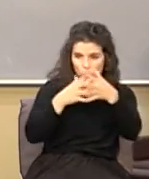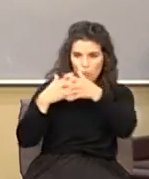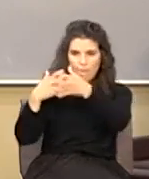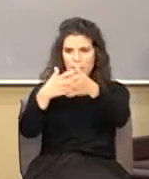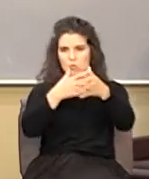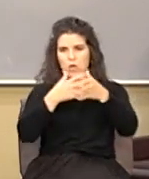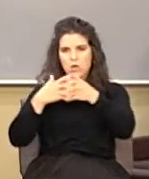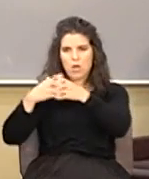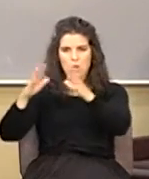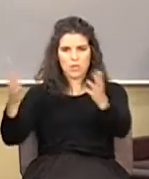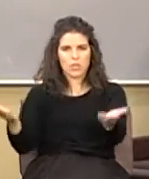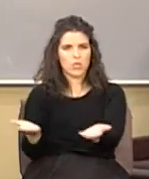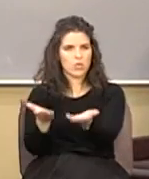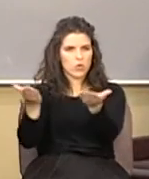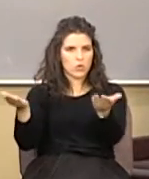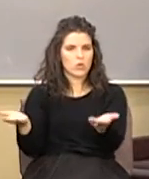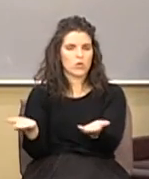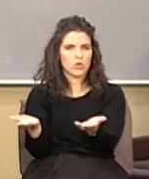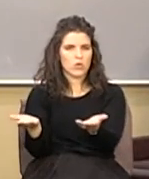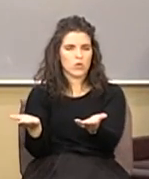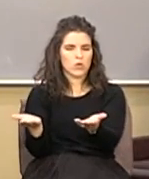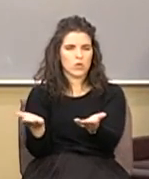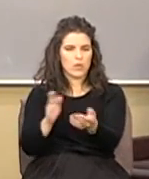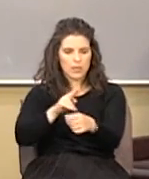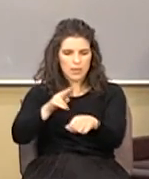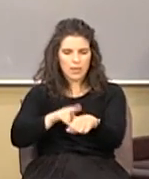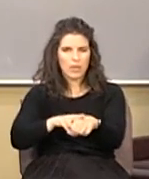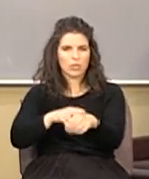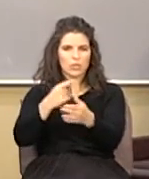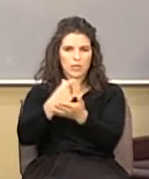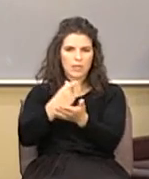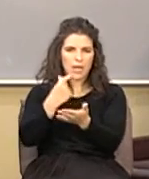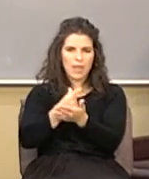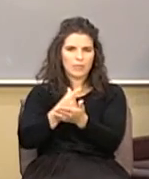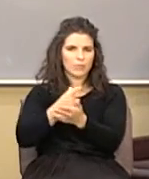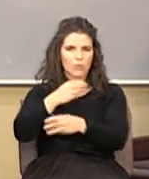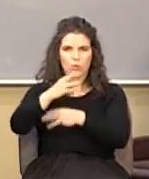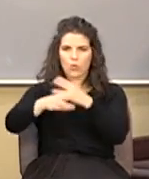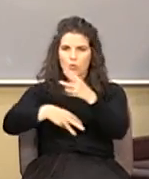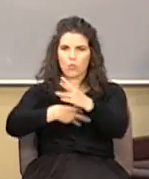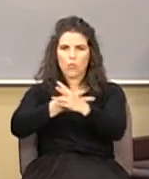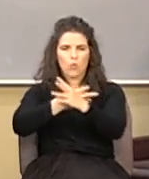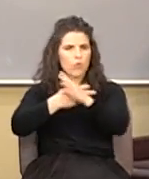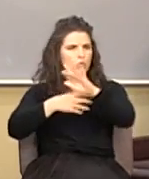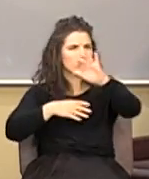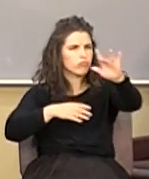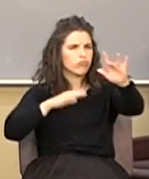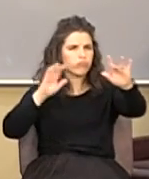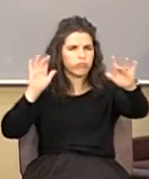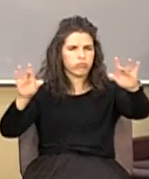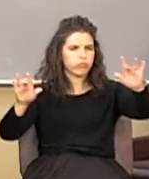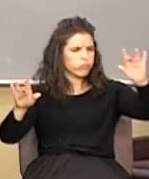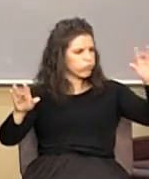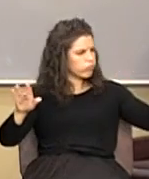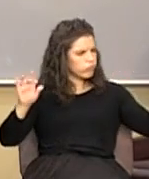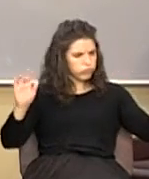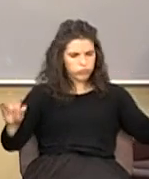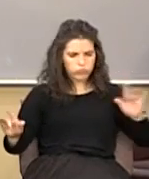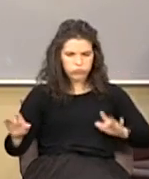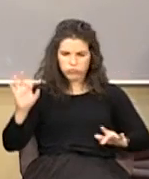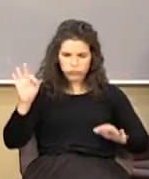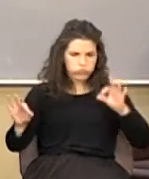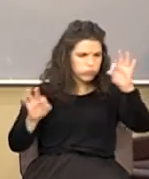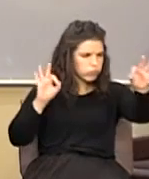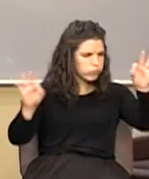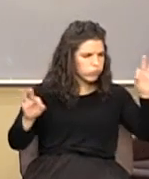nations, the gospel has gone around the world. The power of the truth of God's Word has gone around the